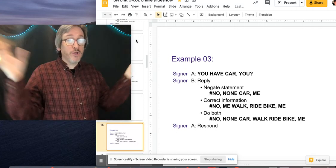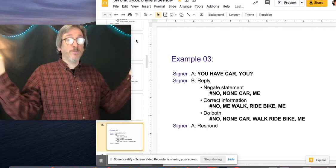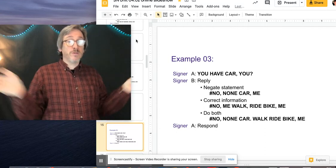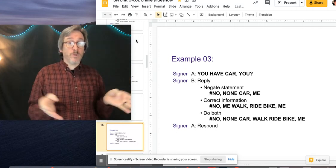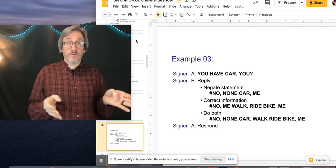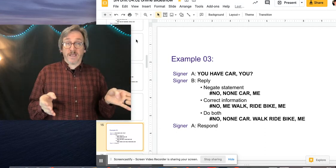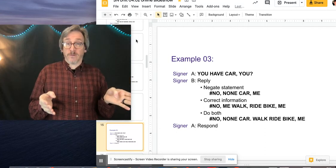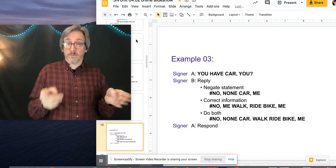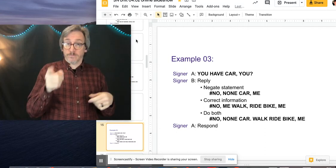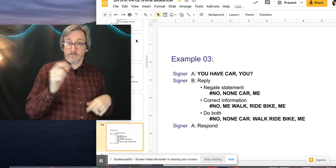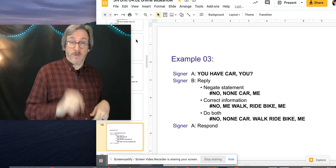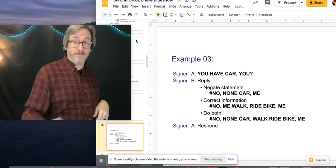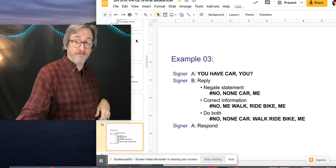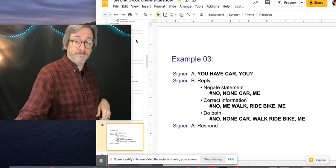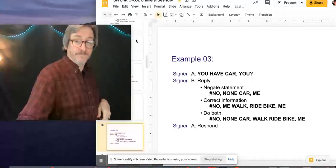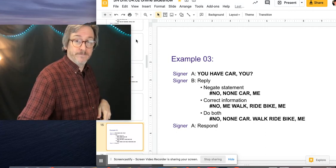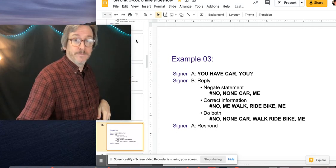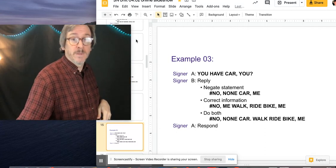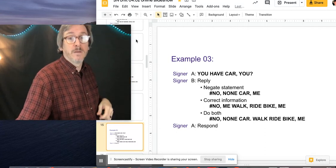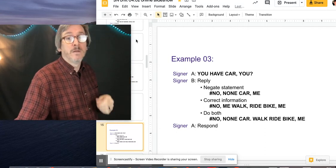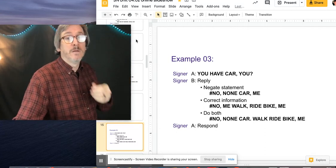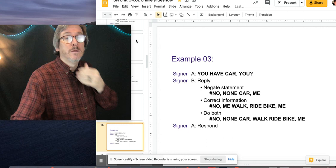Or you could put them both together, right?